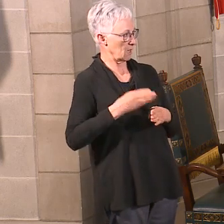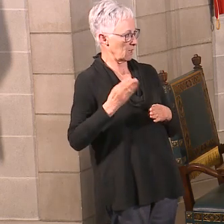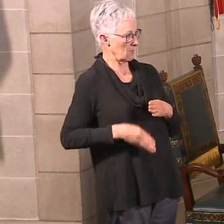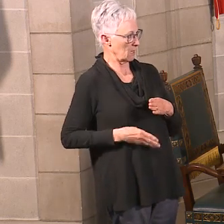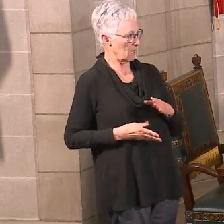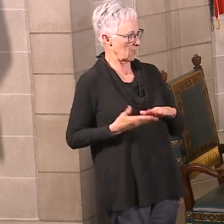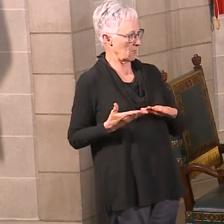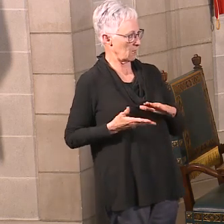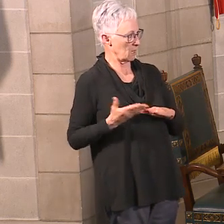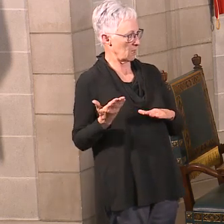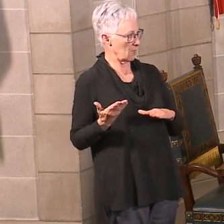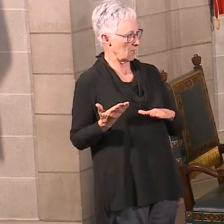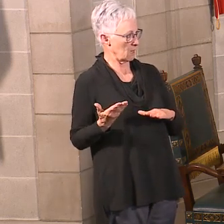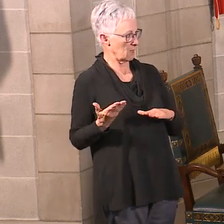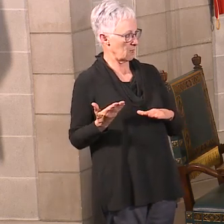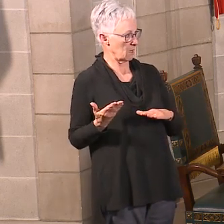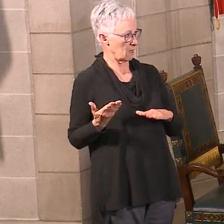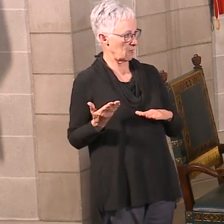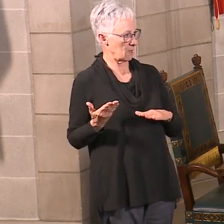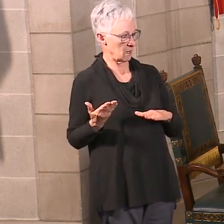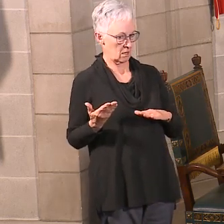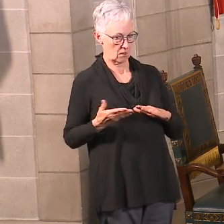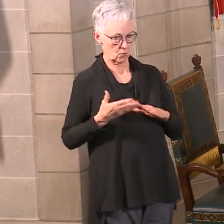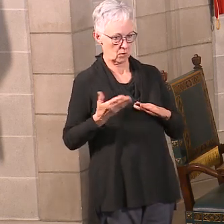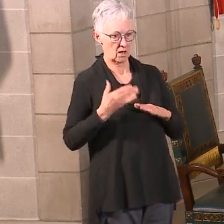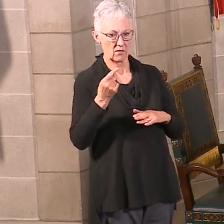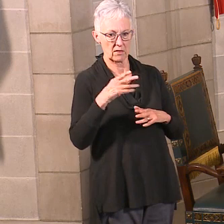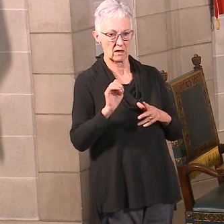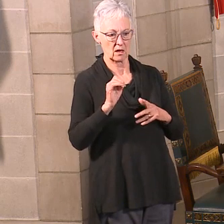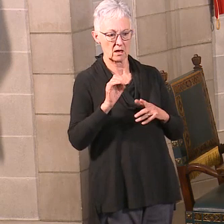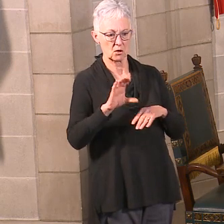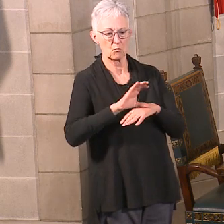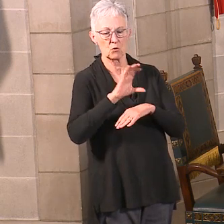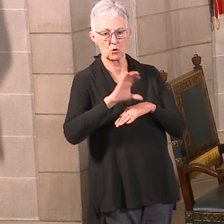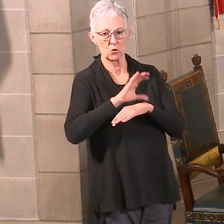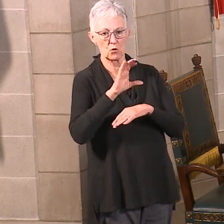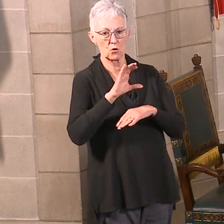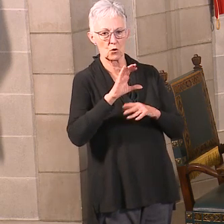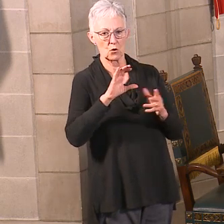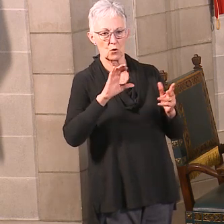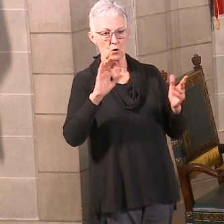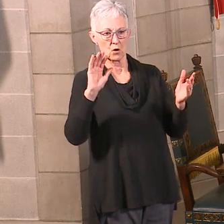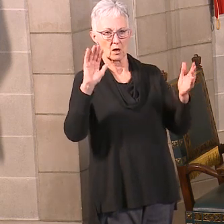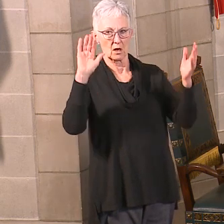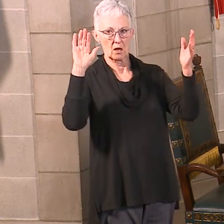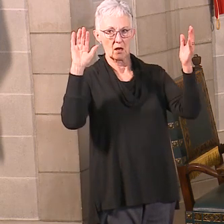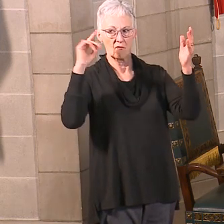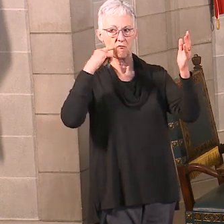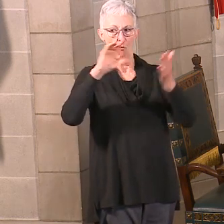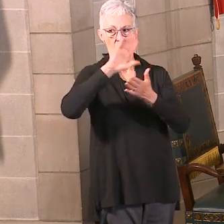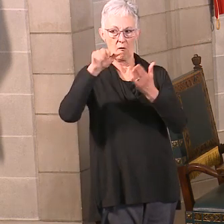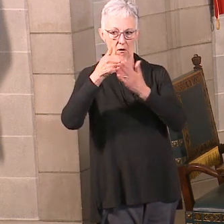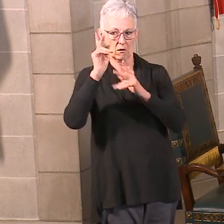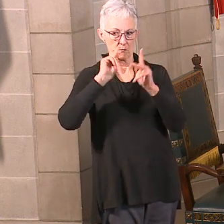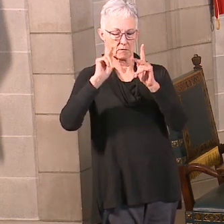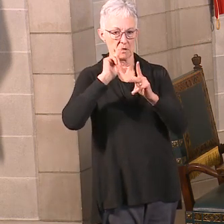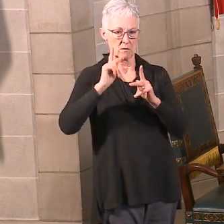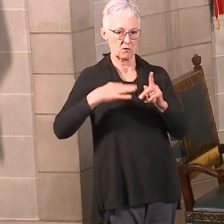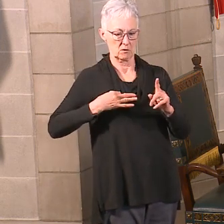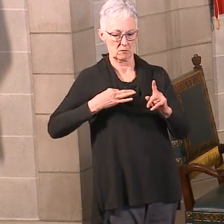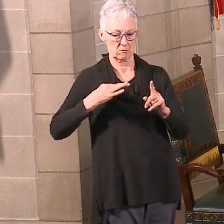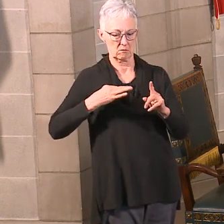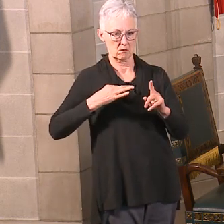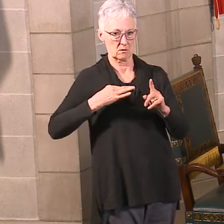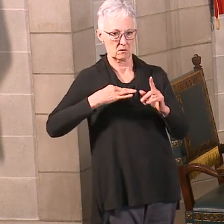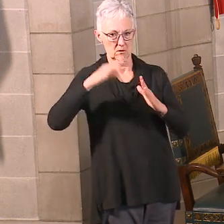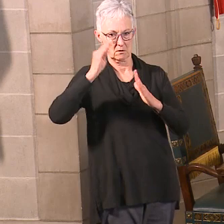run the script, John, and you can explain what that means. A script is basically the computer runs against all the people who claimed during that week that ended on the